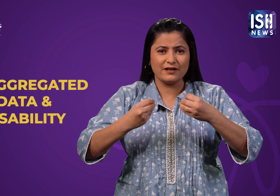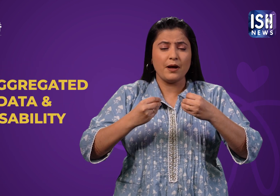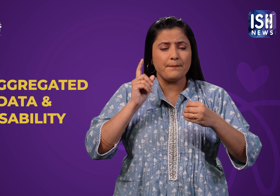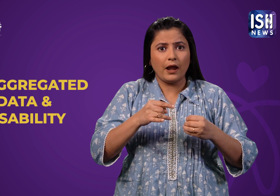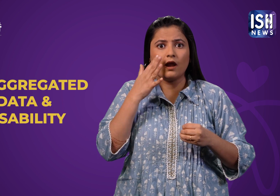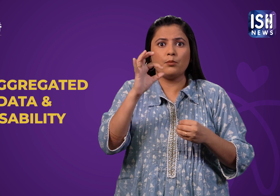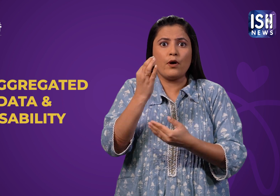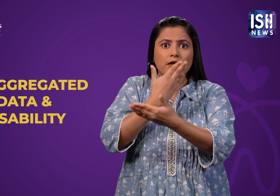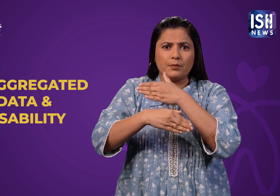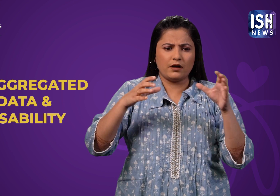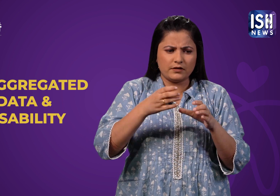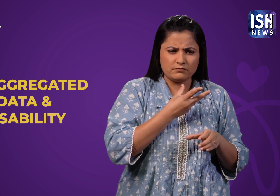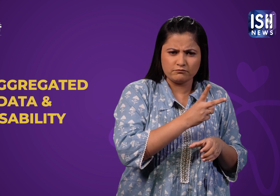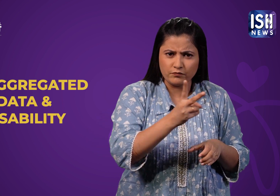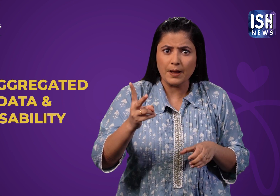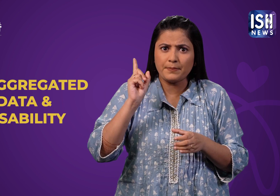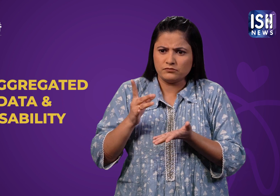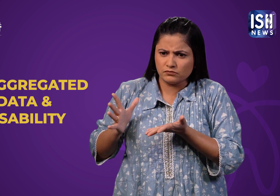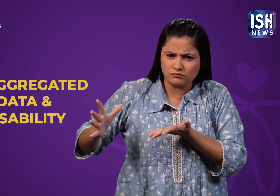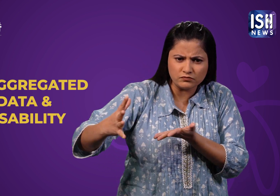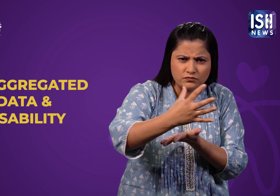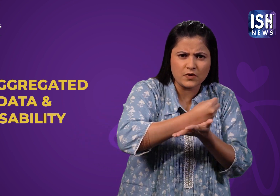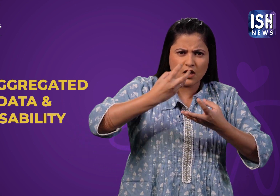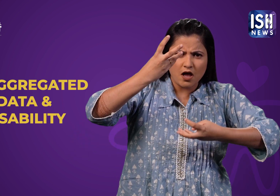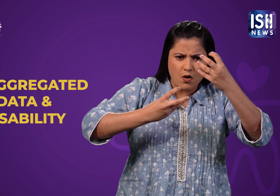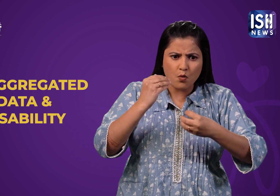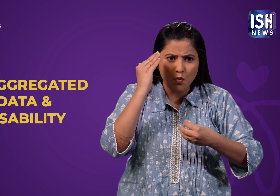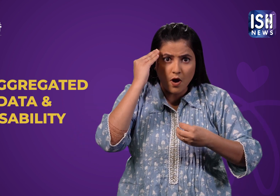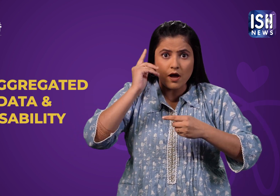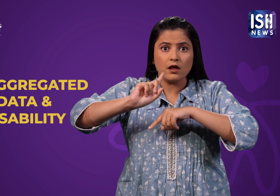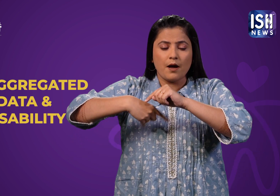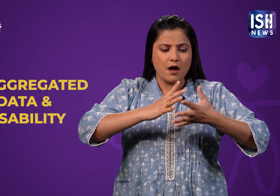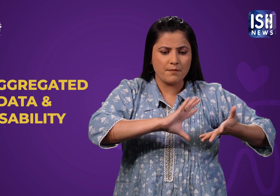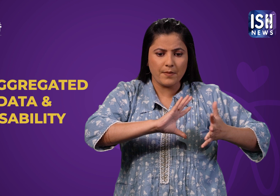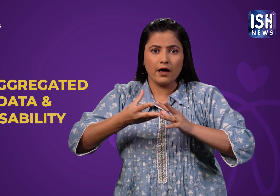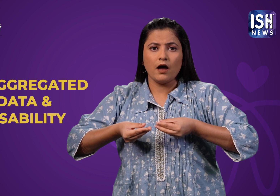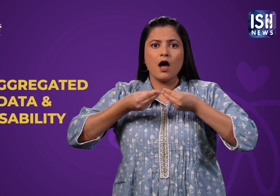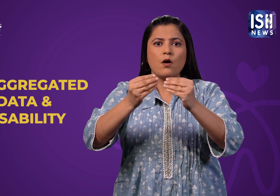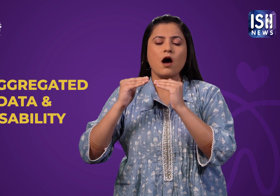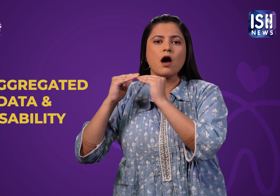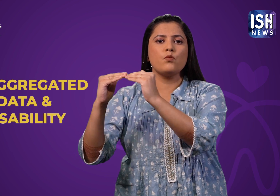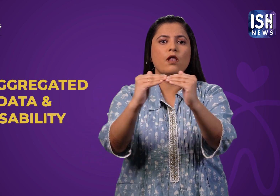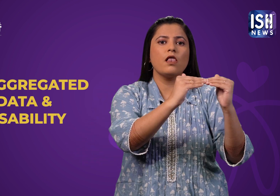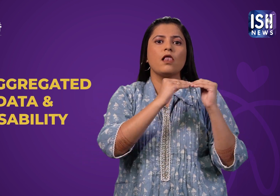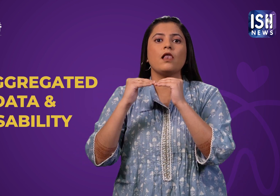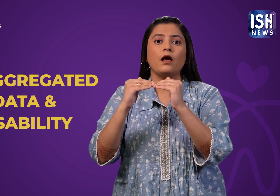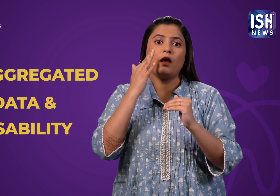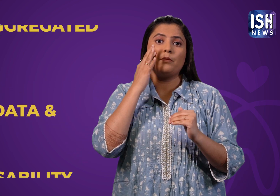Disaggregated Data and Disability. It will prioritize data for the creation of an equitable and